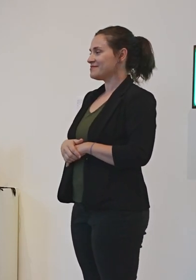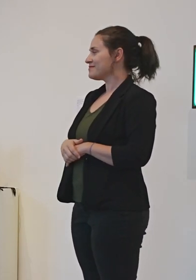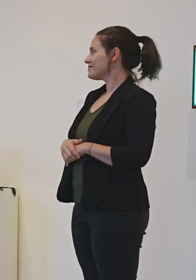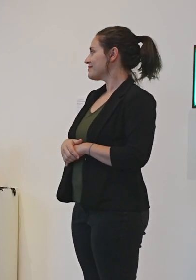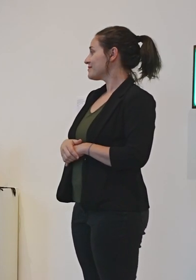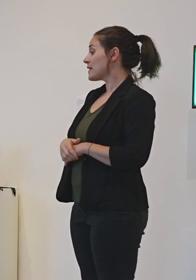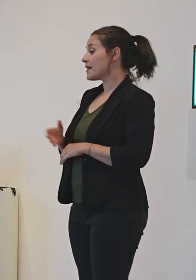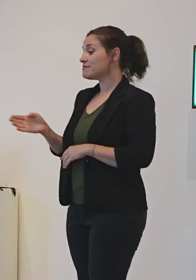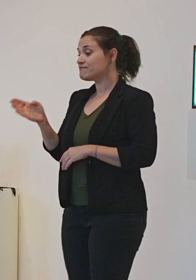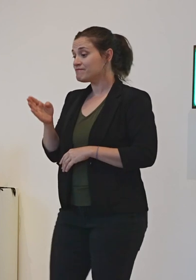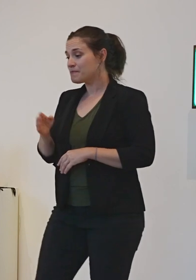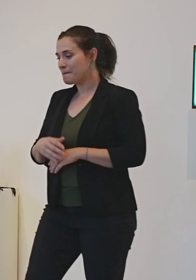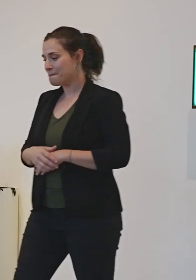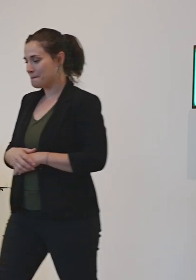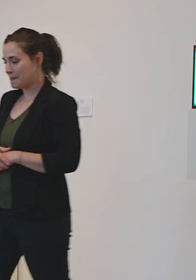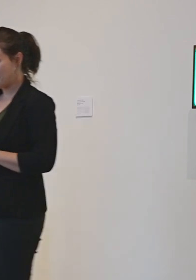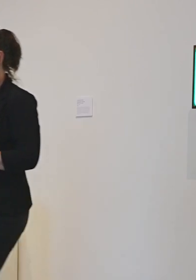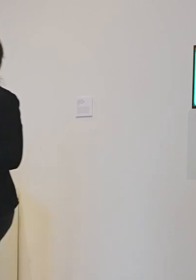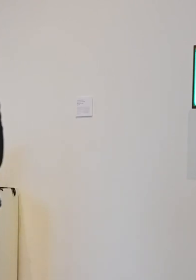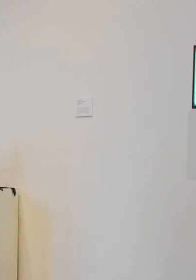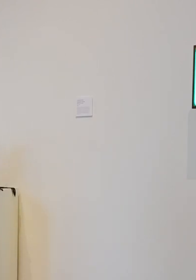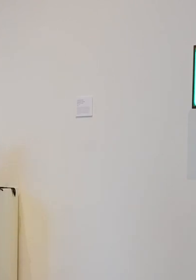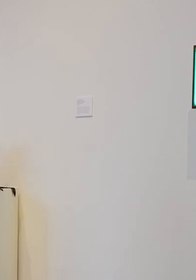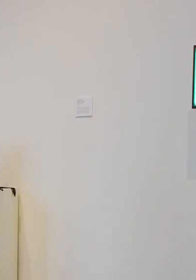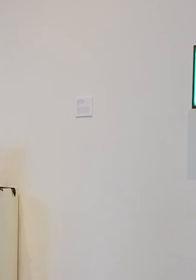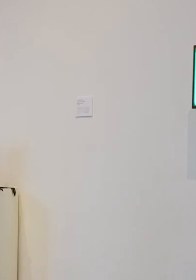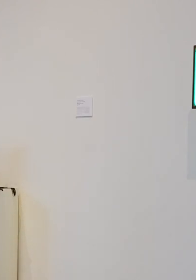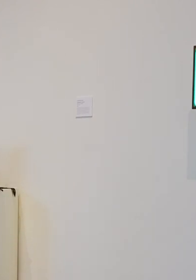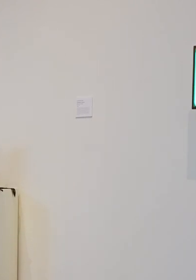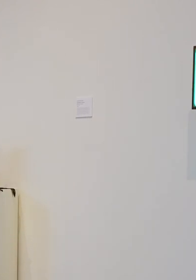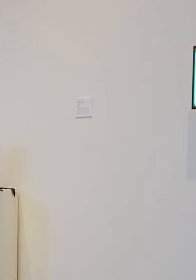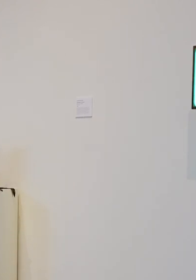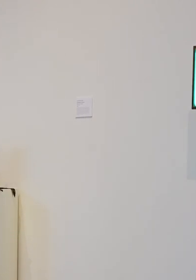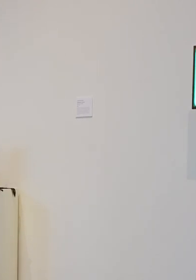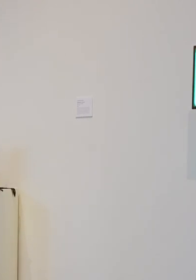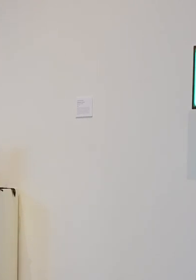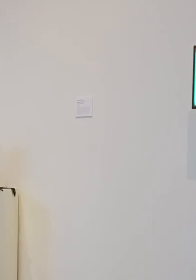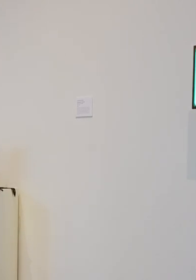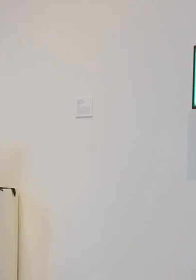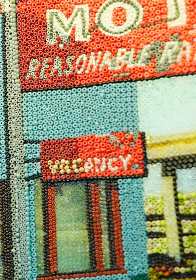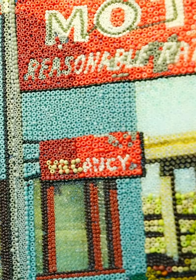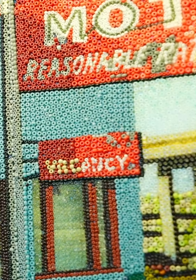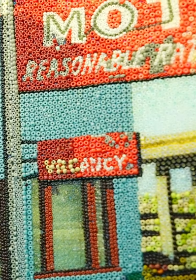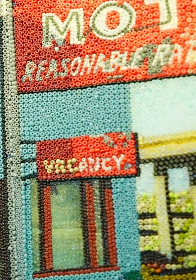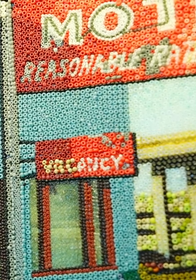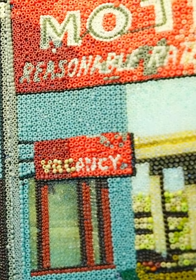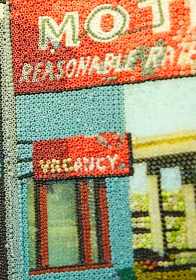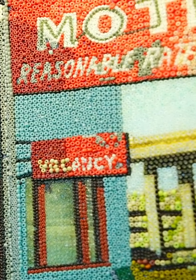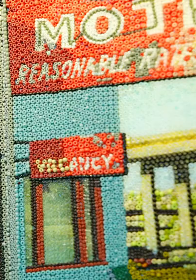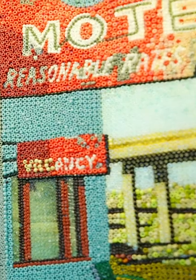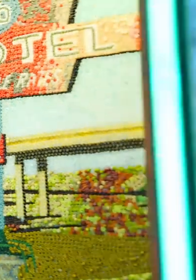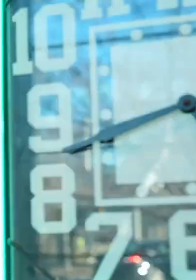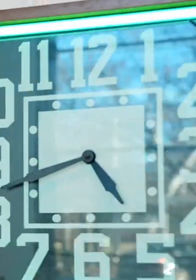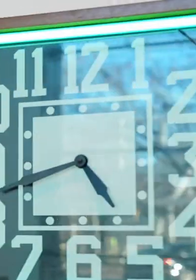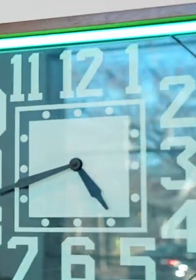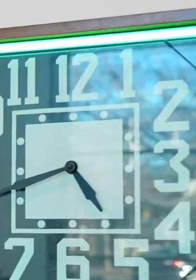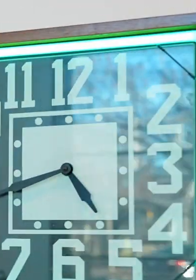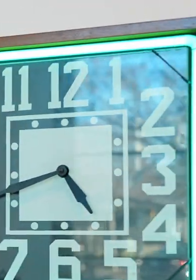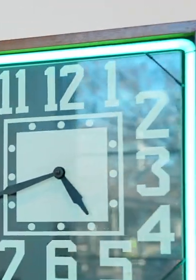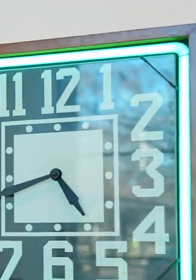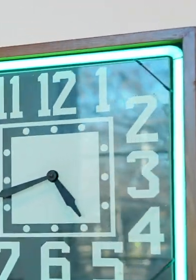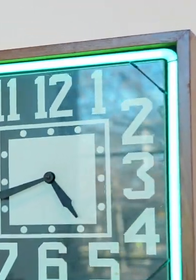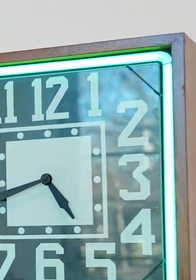And then this piece over there I was wanting I was kind of wanting to do a photograph and see how it would turn out